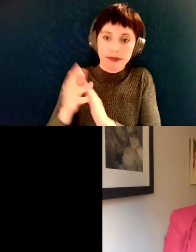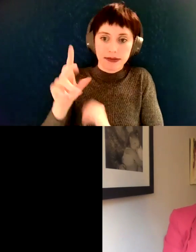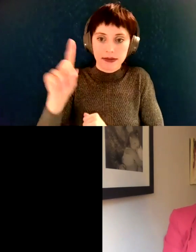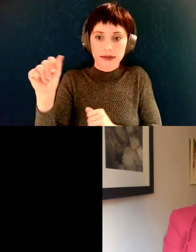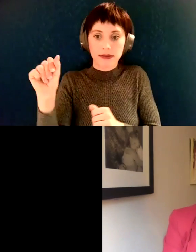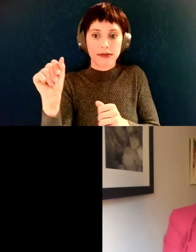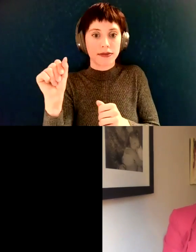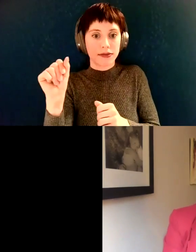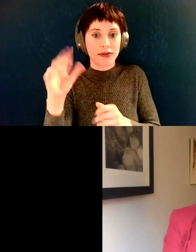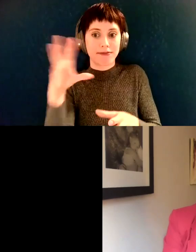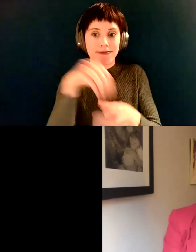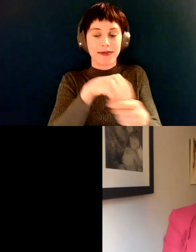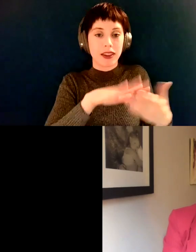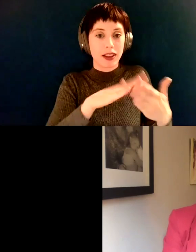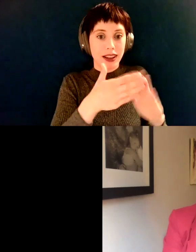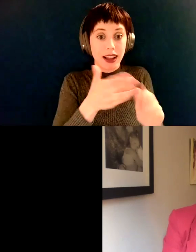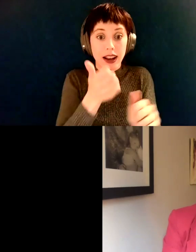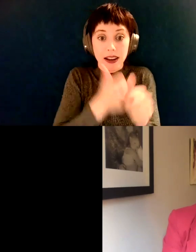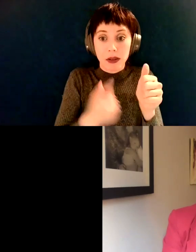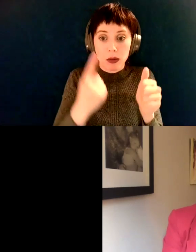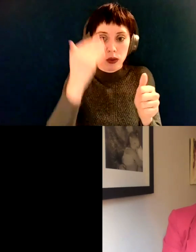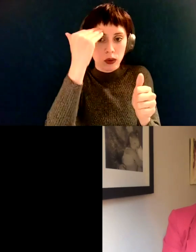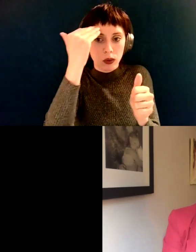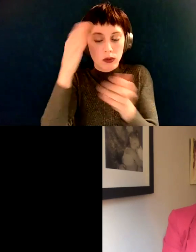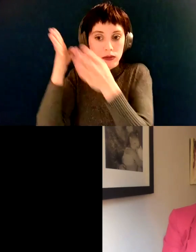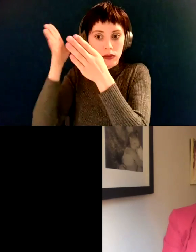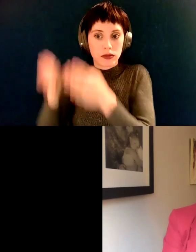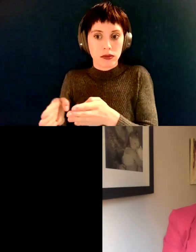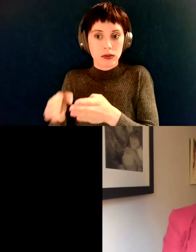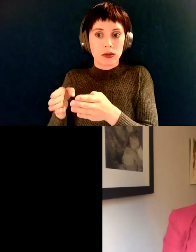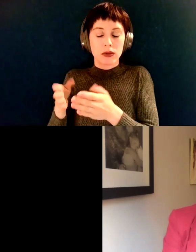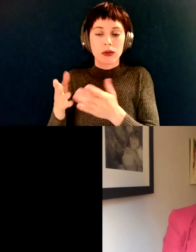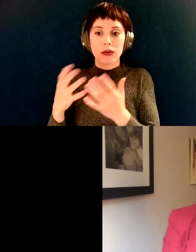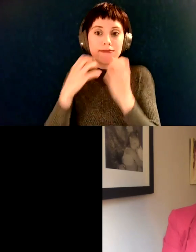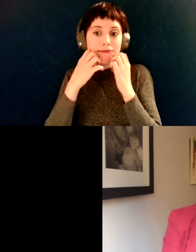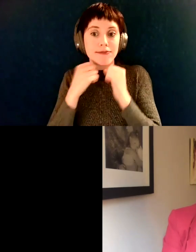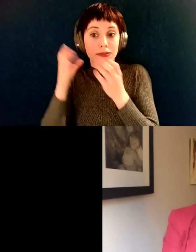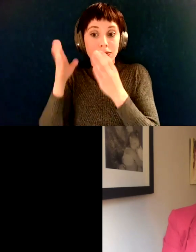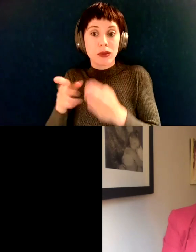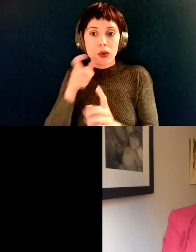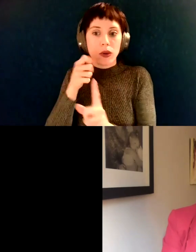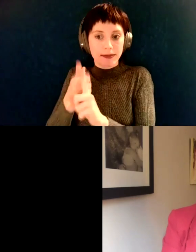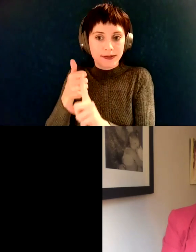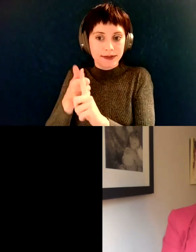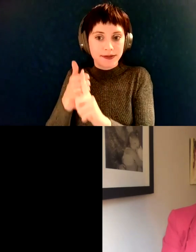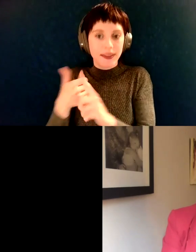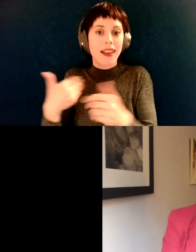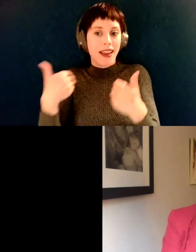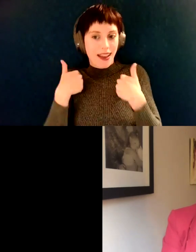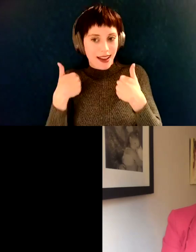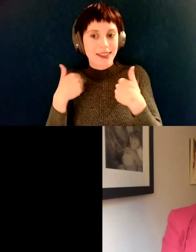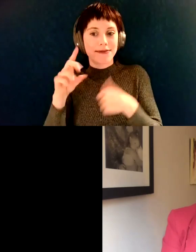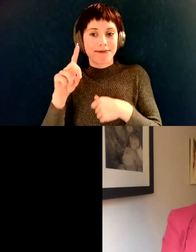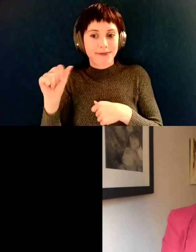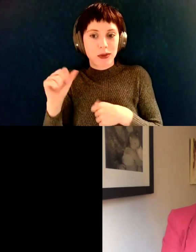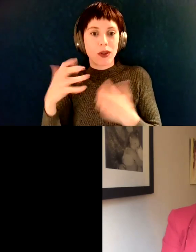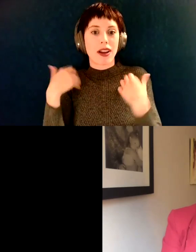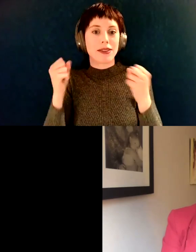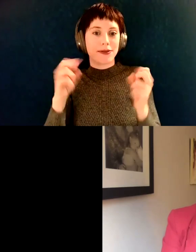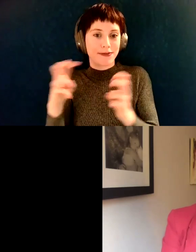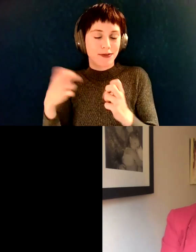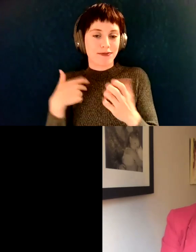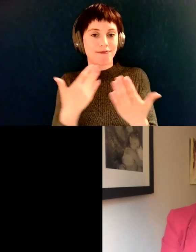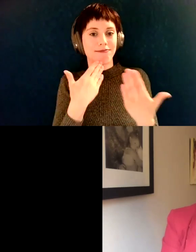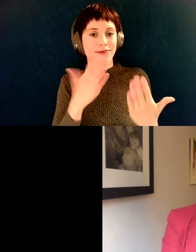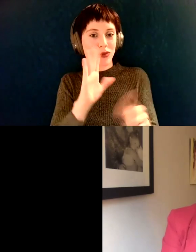and everybody knows somebody and everybody has a loved one that has, you know, is dealing with something. So I appreciate the work that you're doing very, very much. Uh, is there